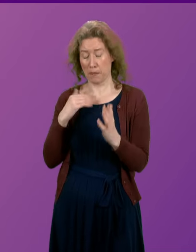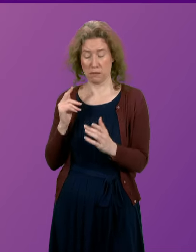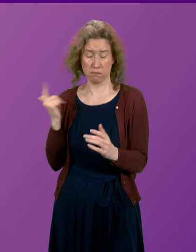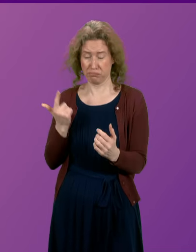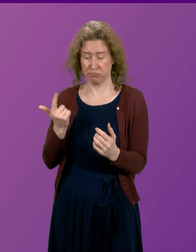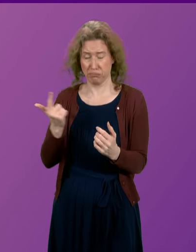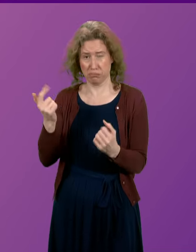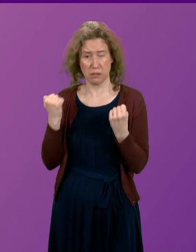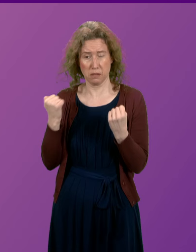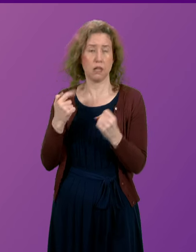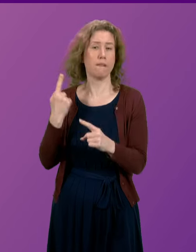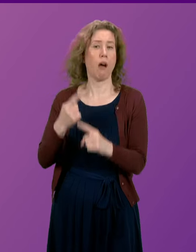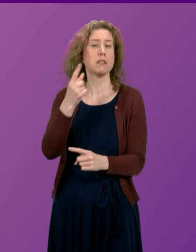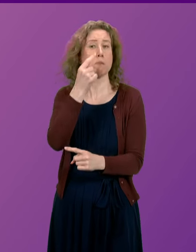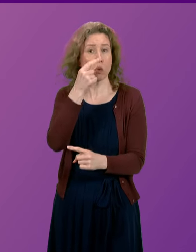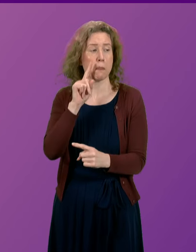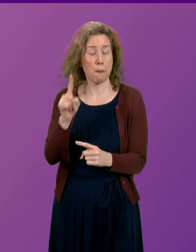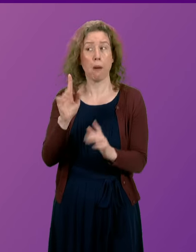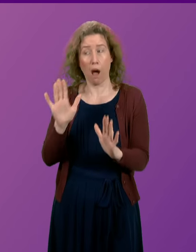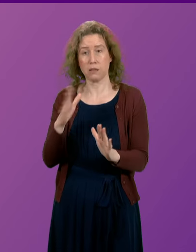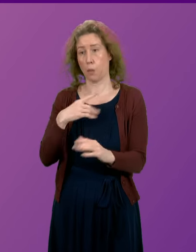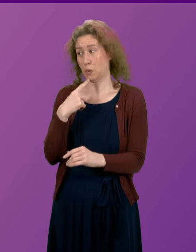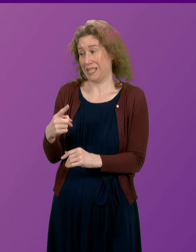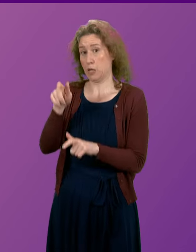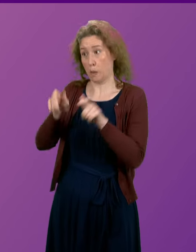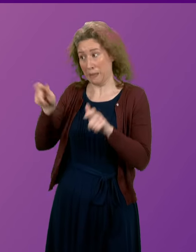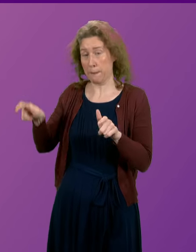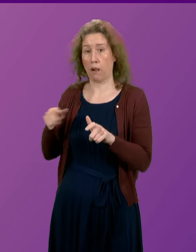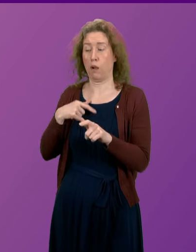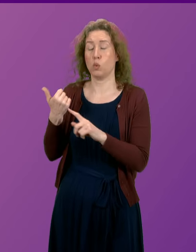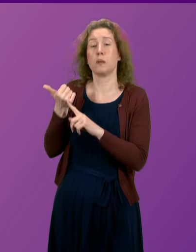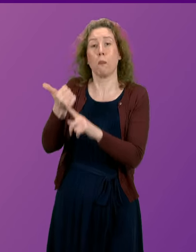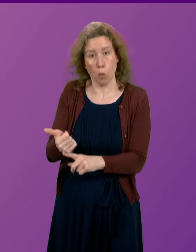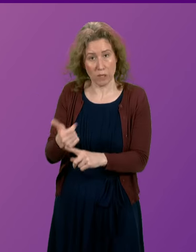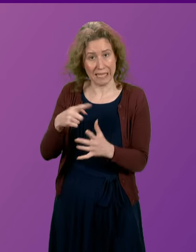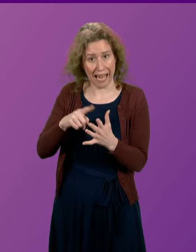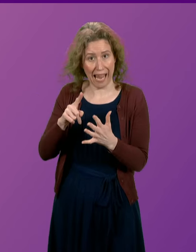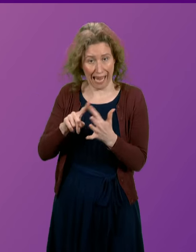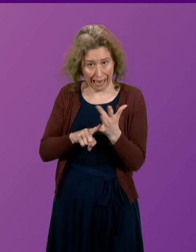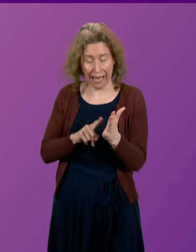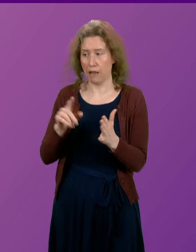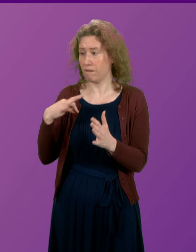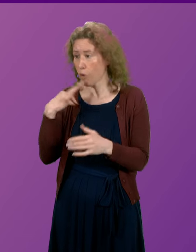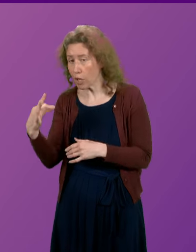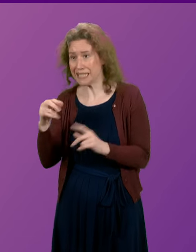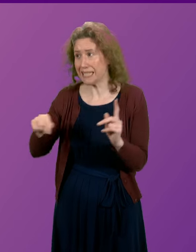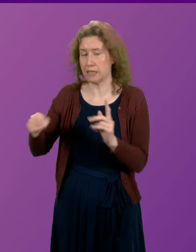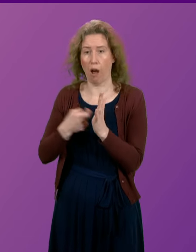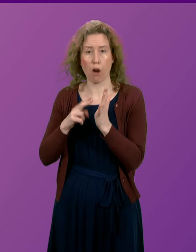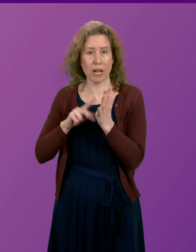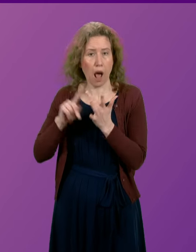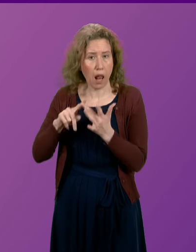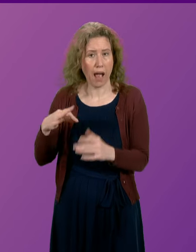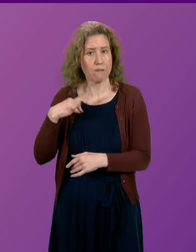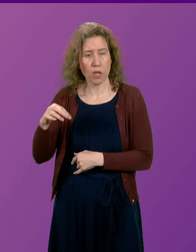quickly as possible. But I want to say to the individuals who supported Ailey, RNLI volunteers and others, the